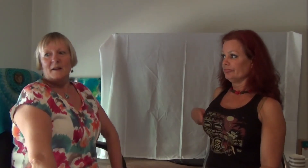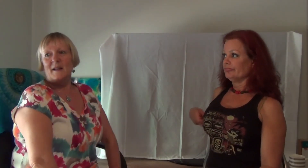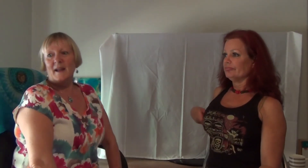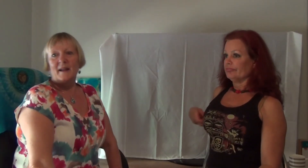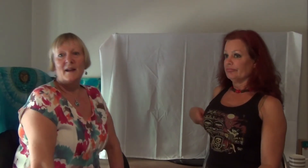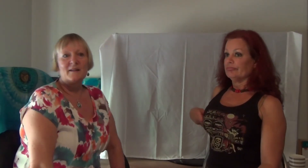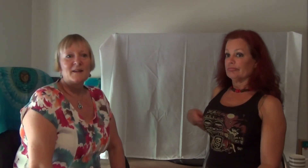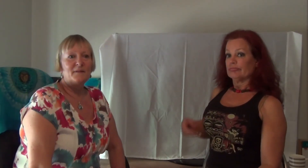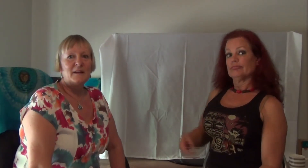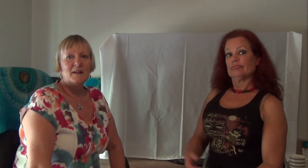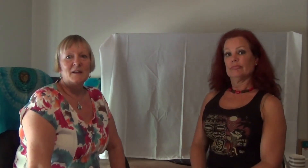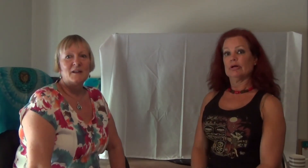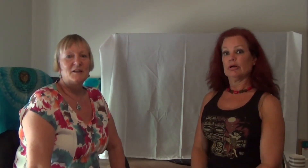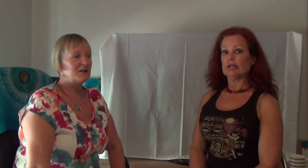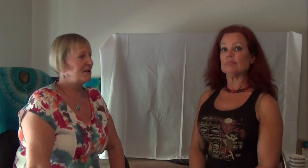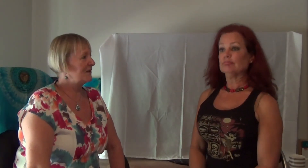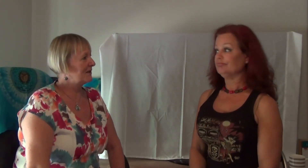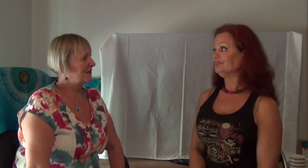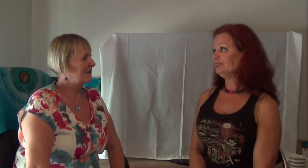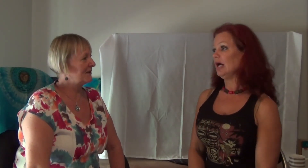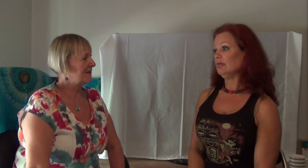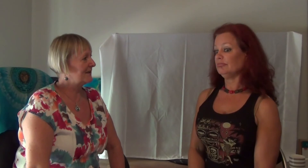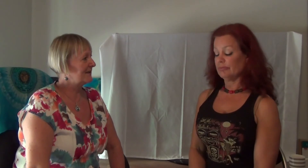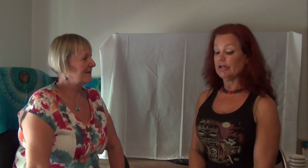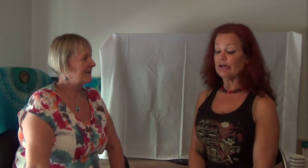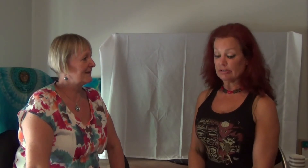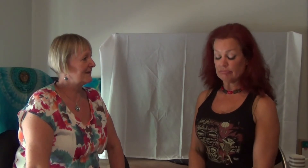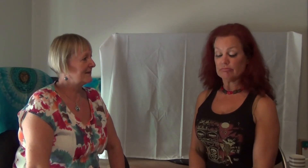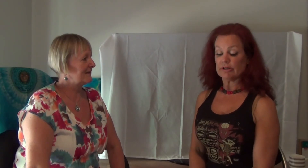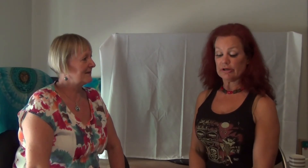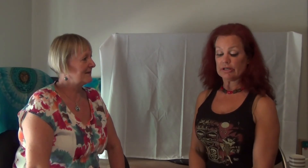Okay, how's that feeling? Um, good. Good.